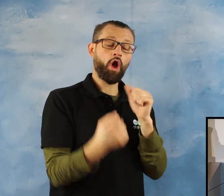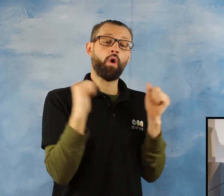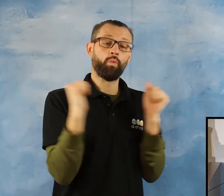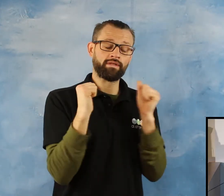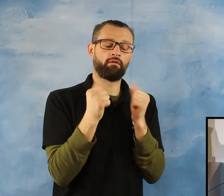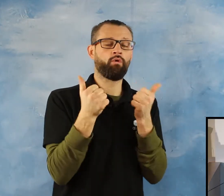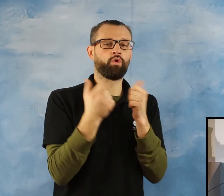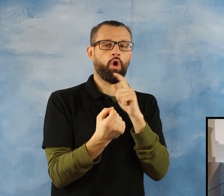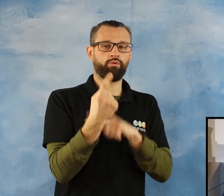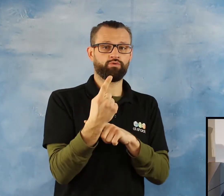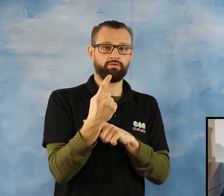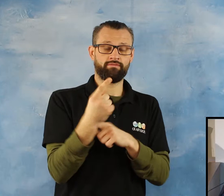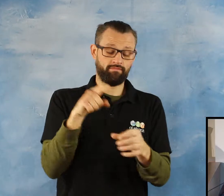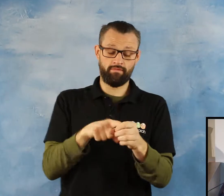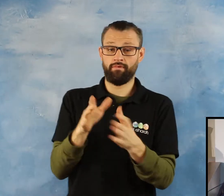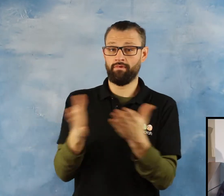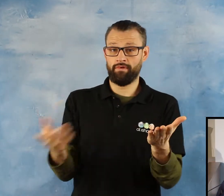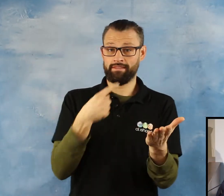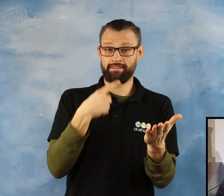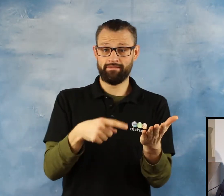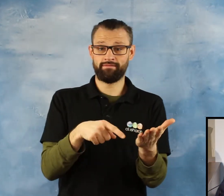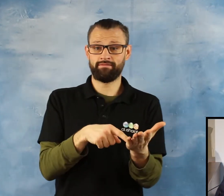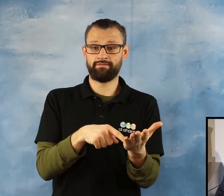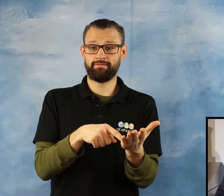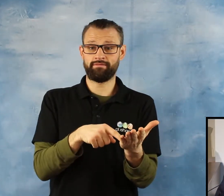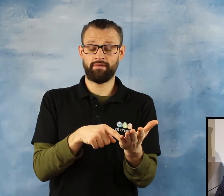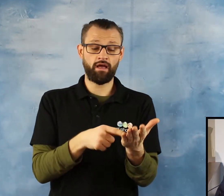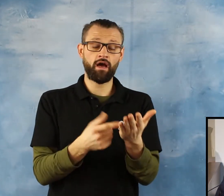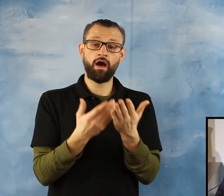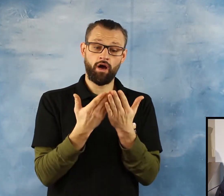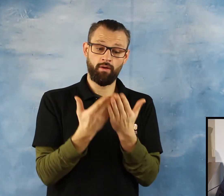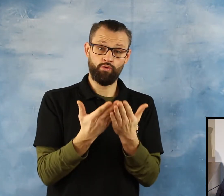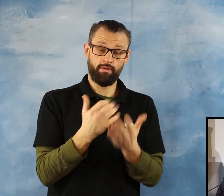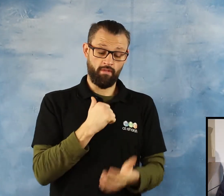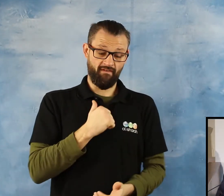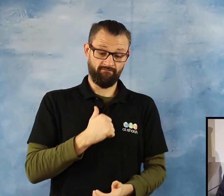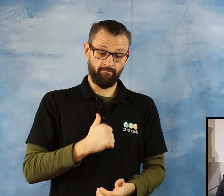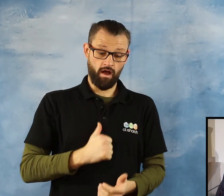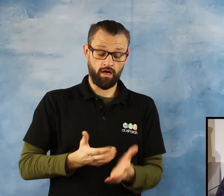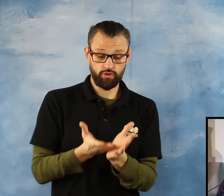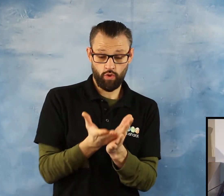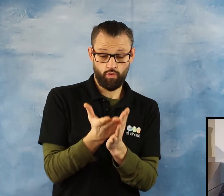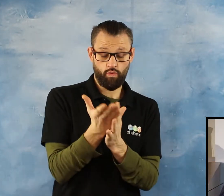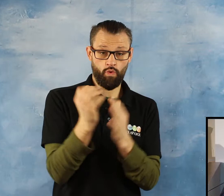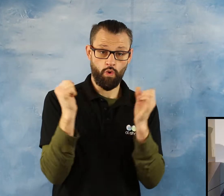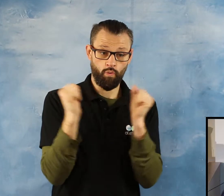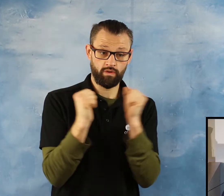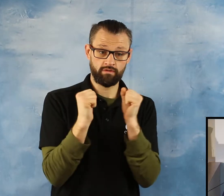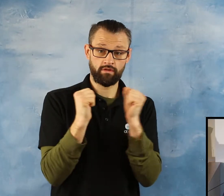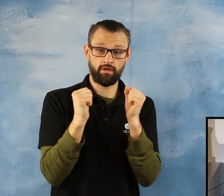A Muslim, the fasting in the winter time is a cold booty. What does it